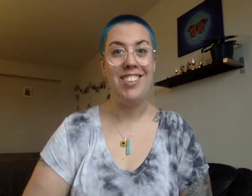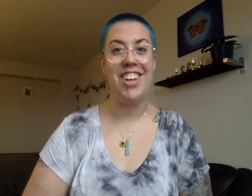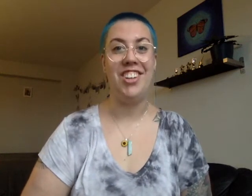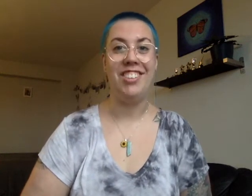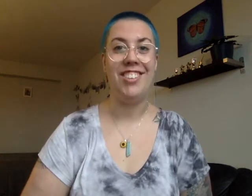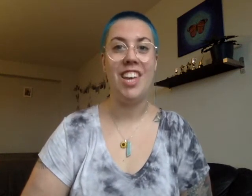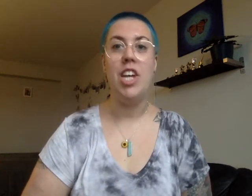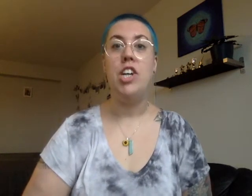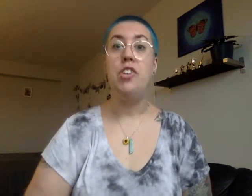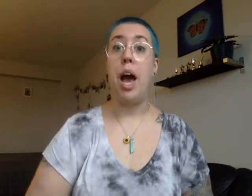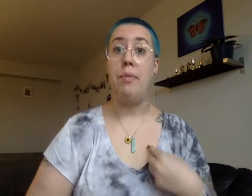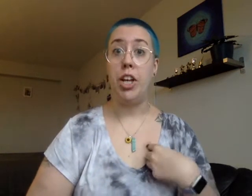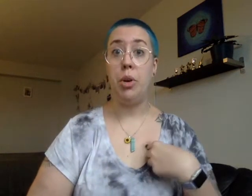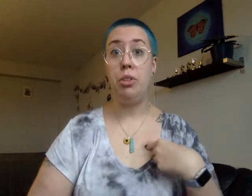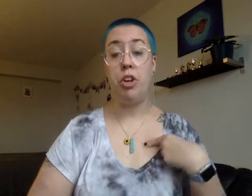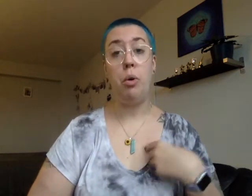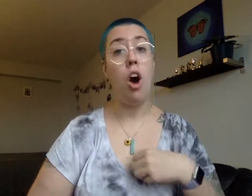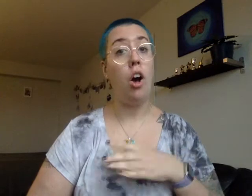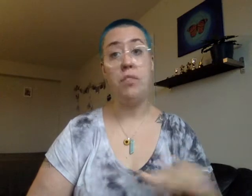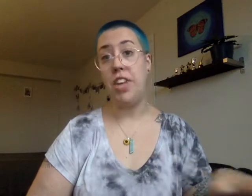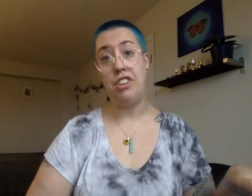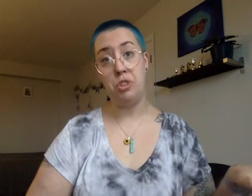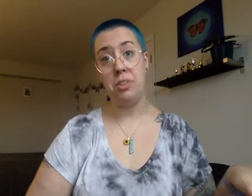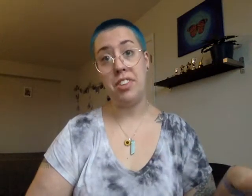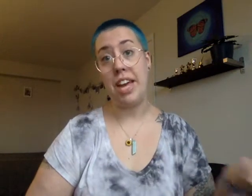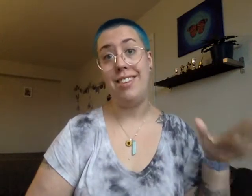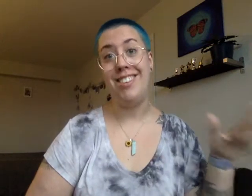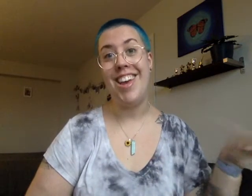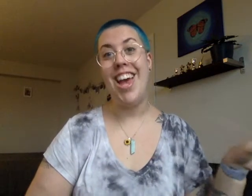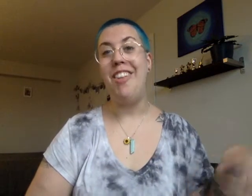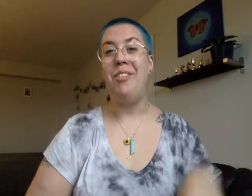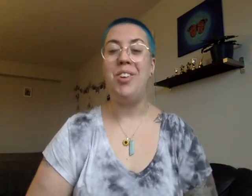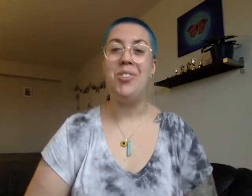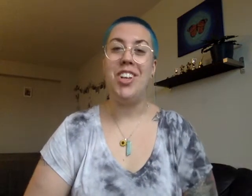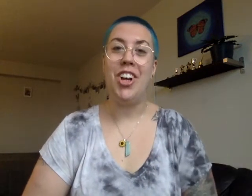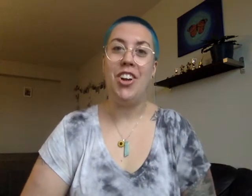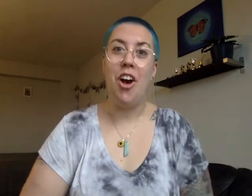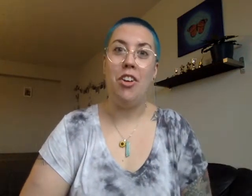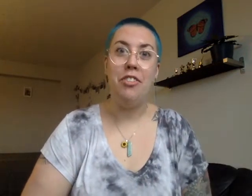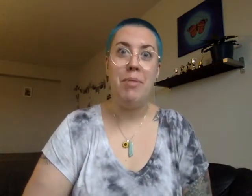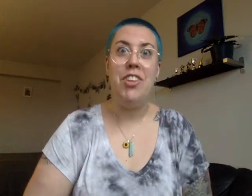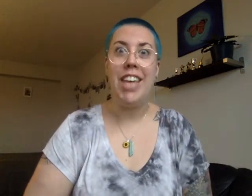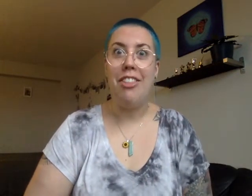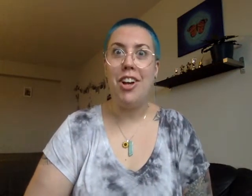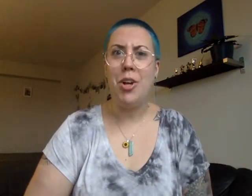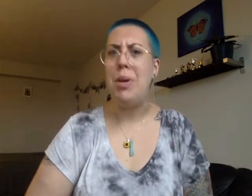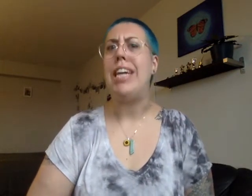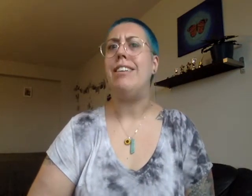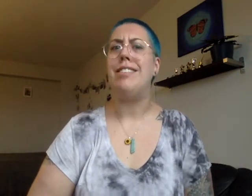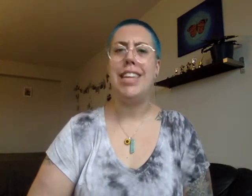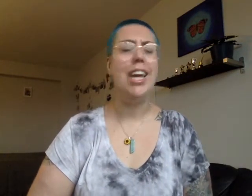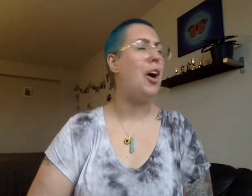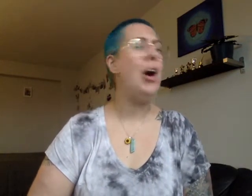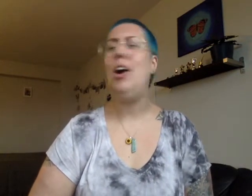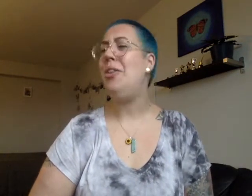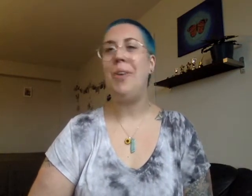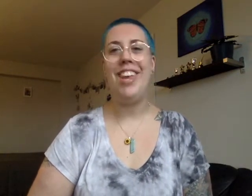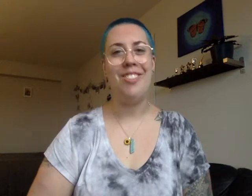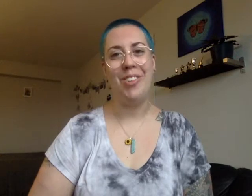sessions. So I'm going to go through all the sections of signs and then once we learn all of them together, we can sing it all the way through.